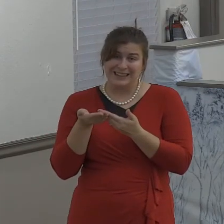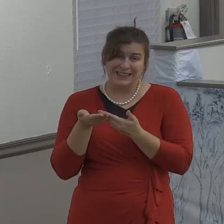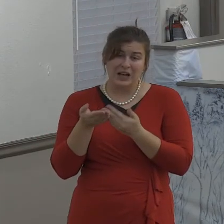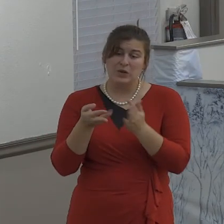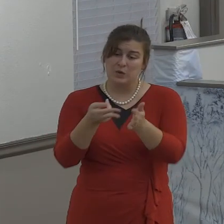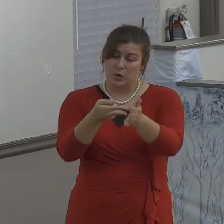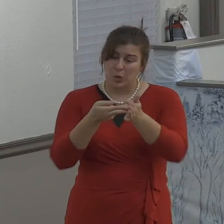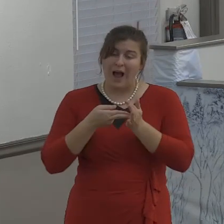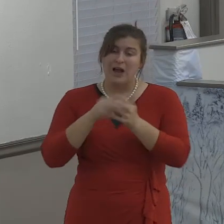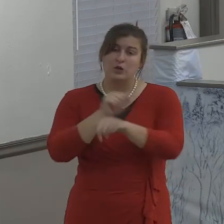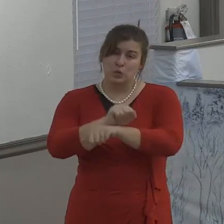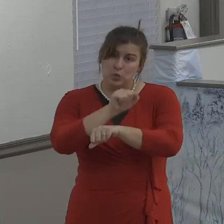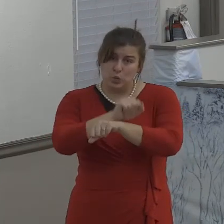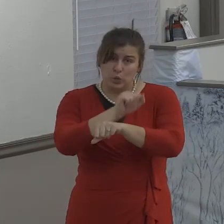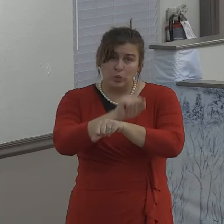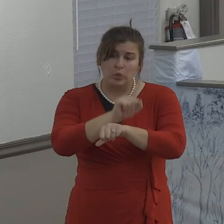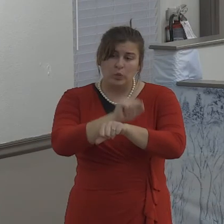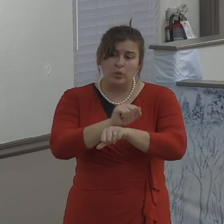preserved